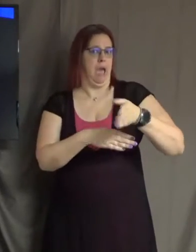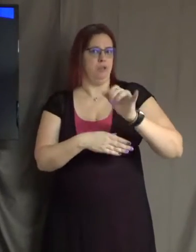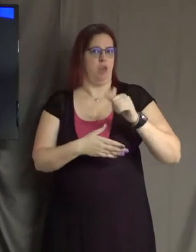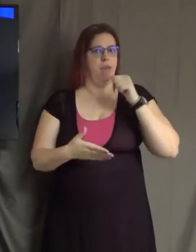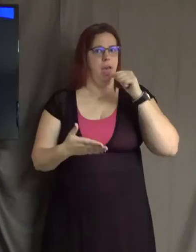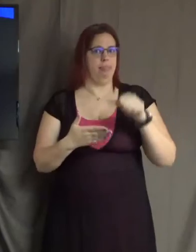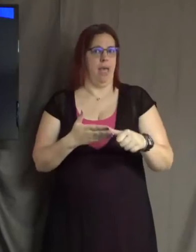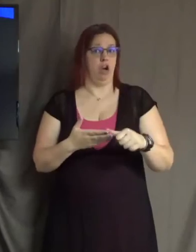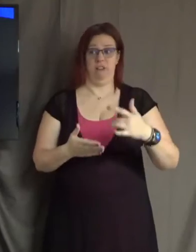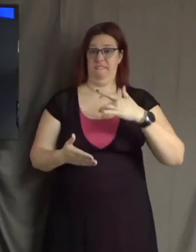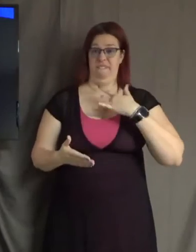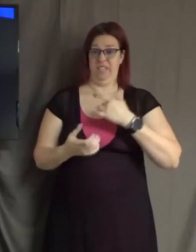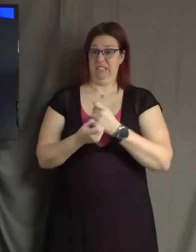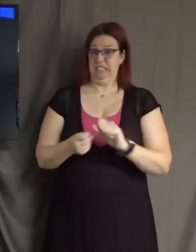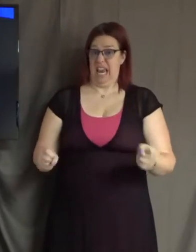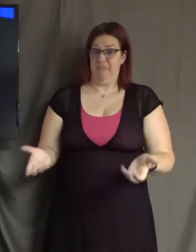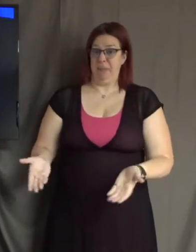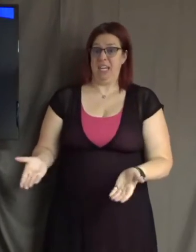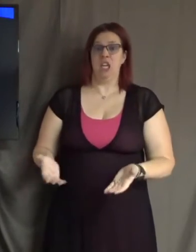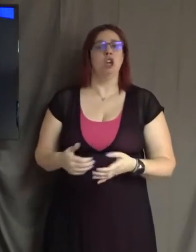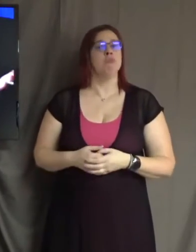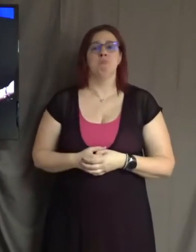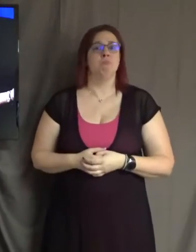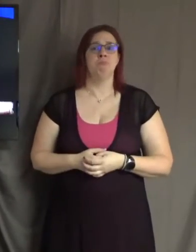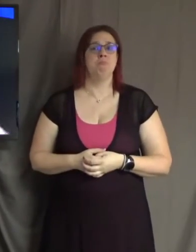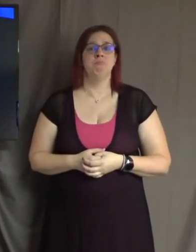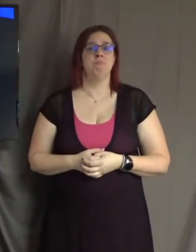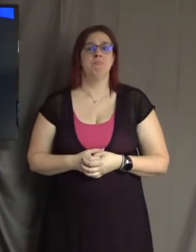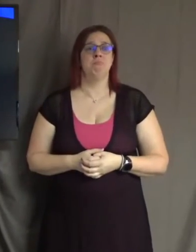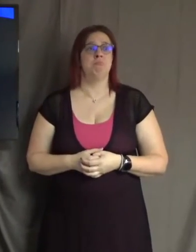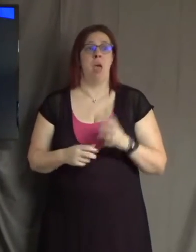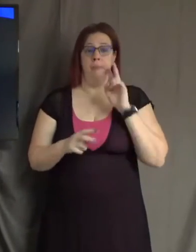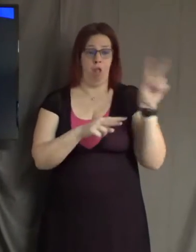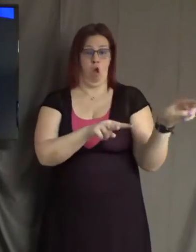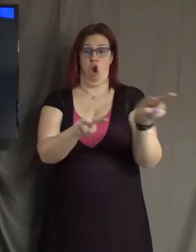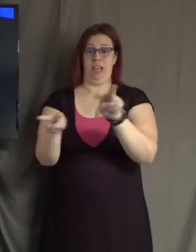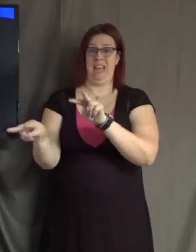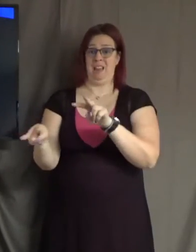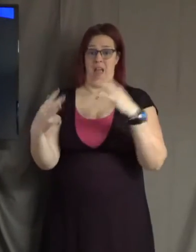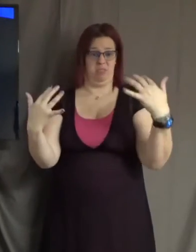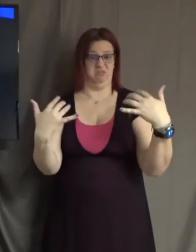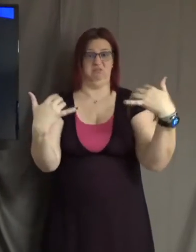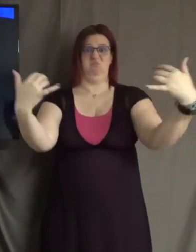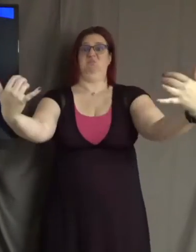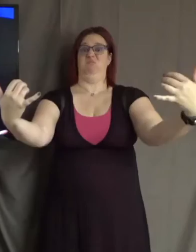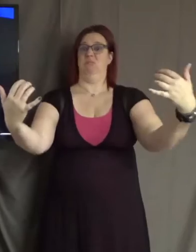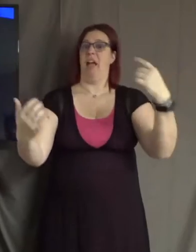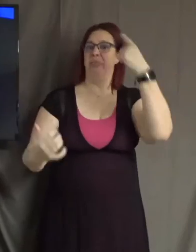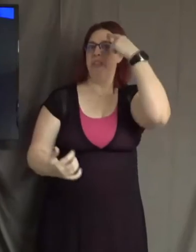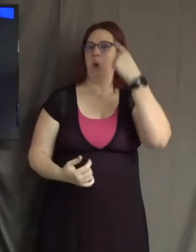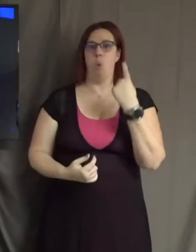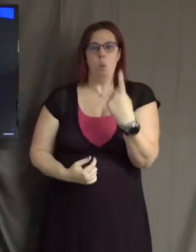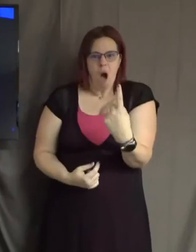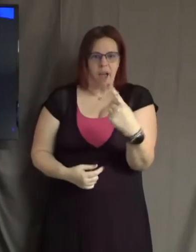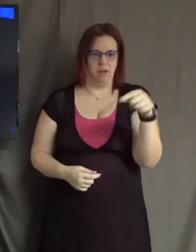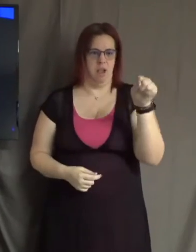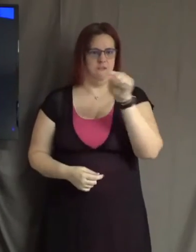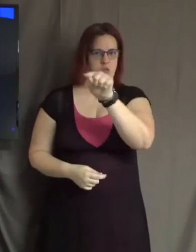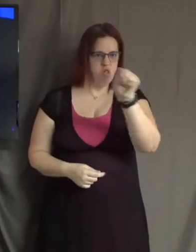safe being here at all. Looking out at this wonderful crowd of people and thinking, one of these people that I love sent a letter to me